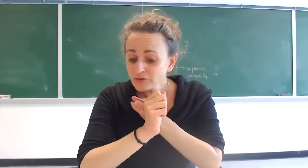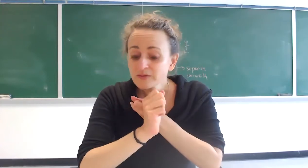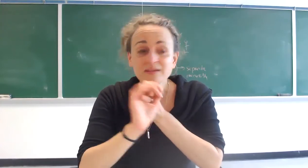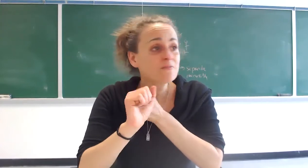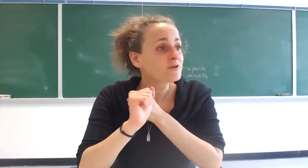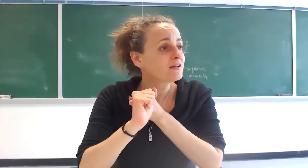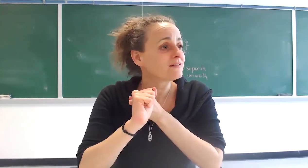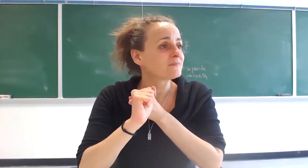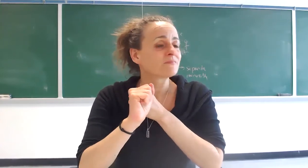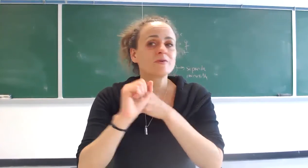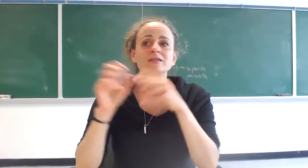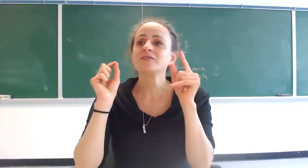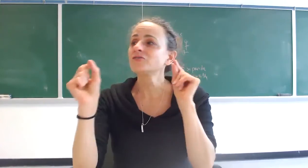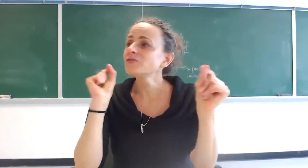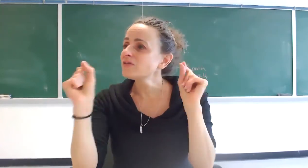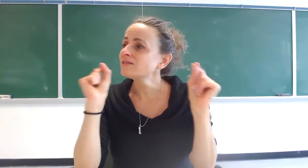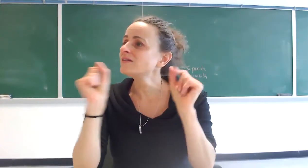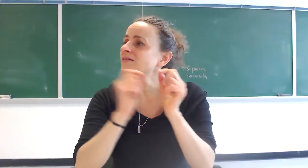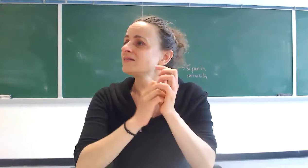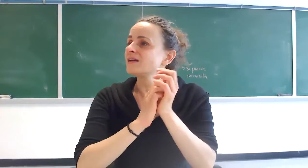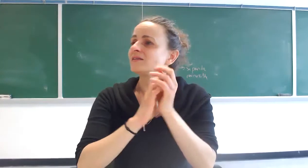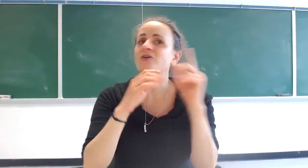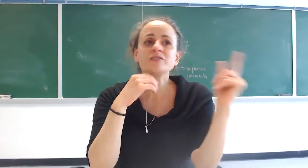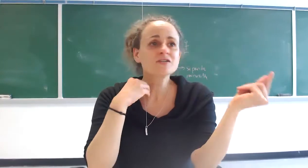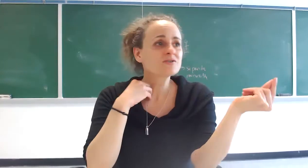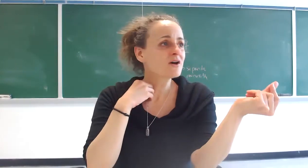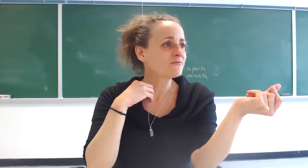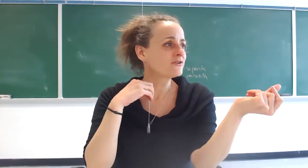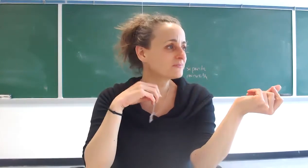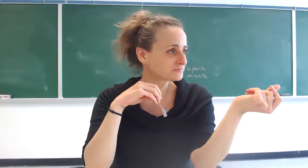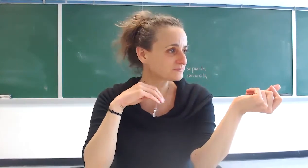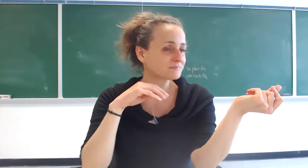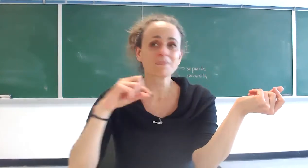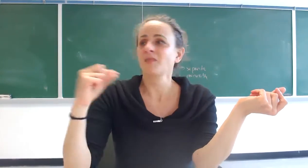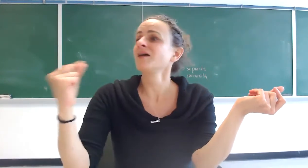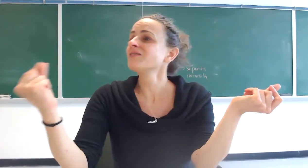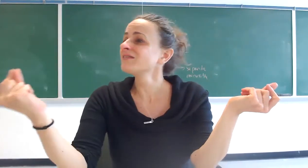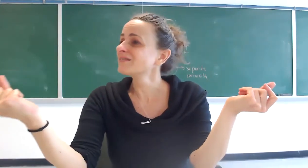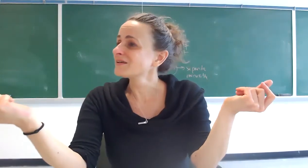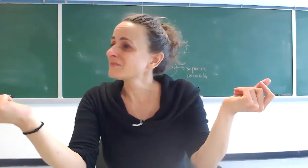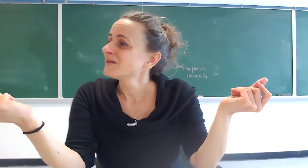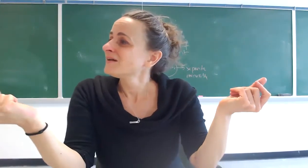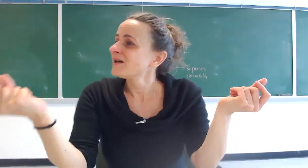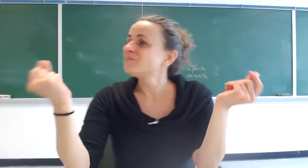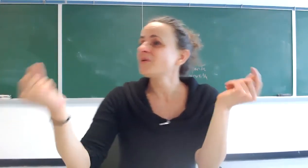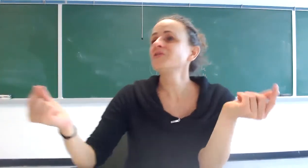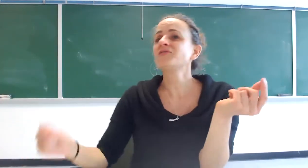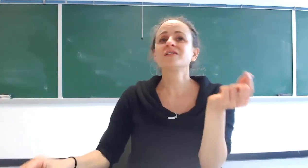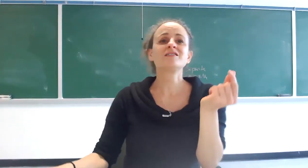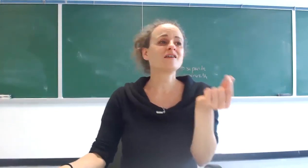to escape reality right that's the two things he doesn't like the artificial comfort and the escape and both for nietzsche